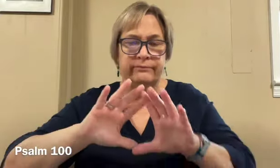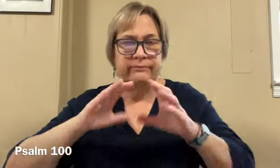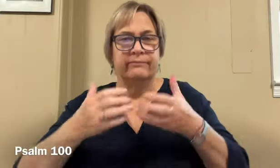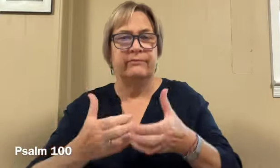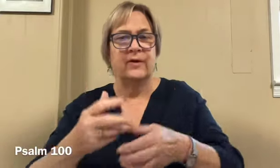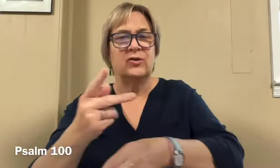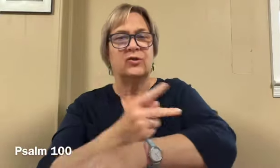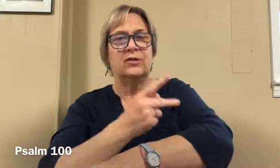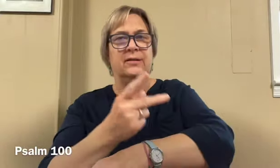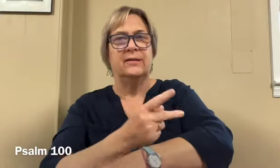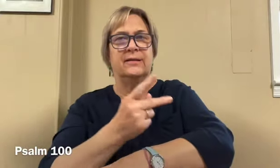of his flock.